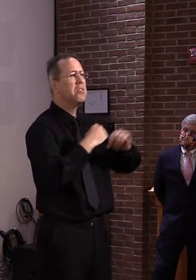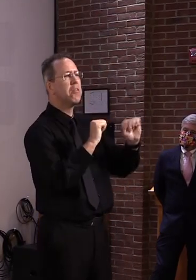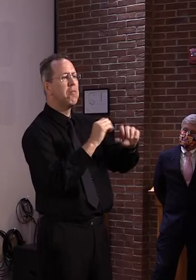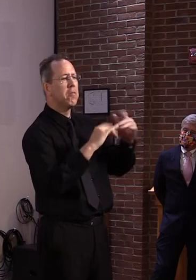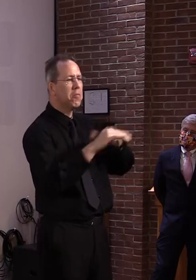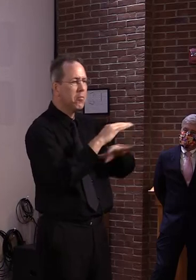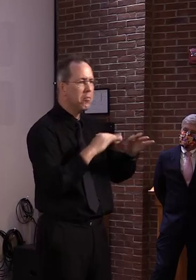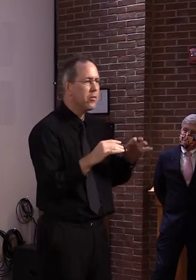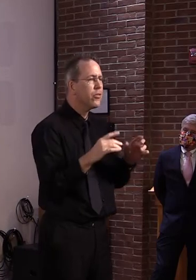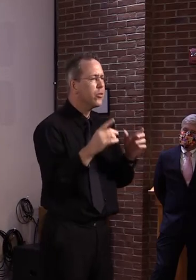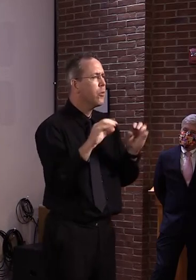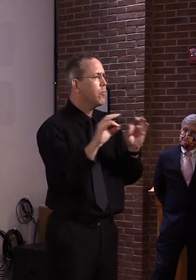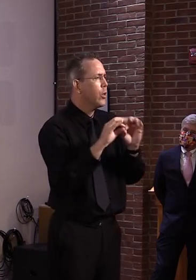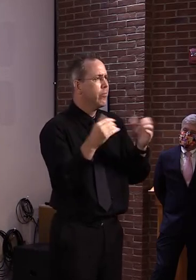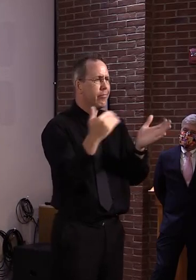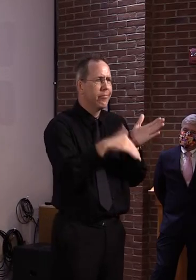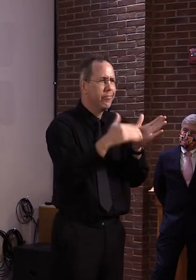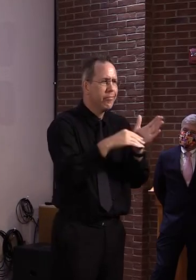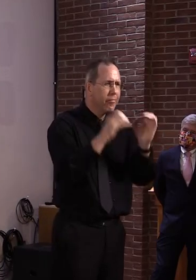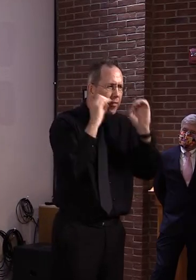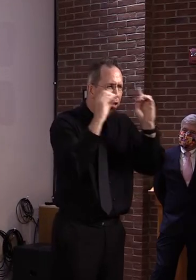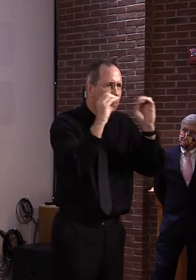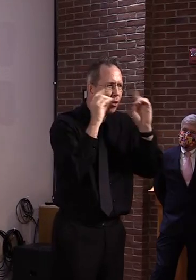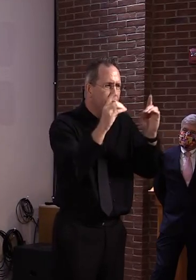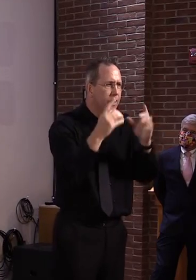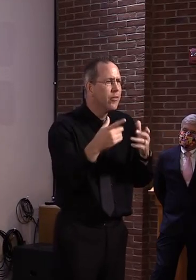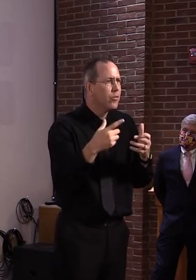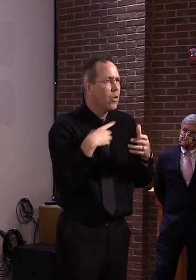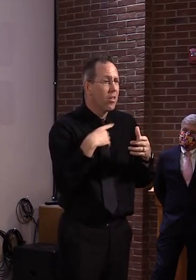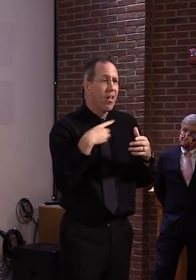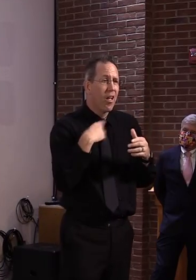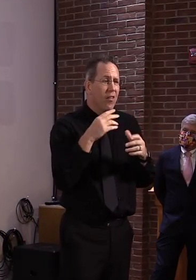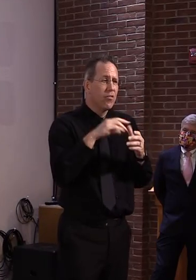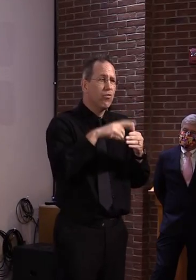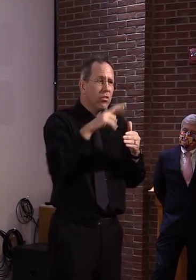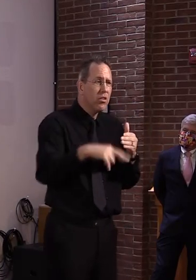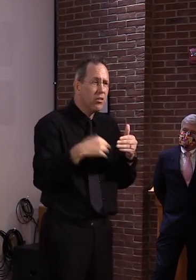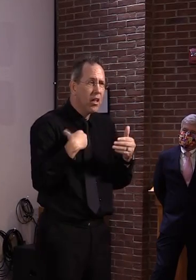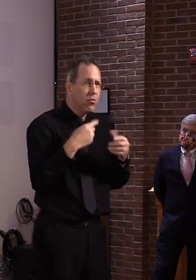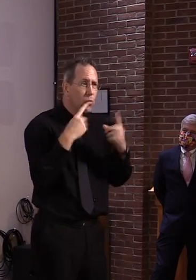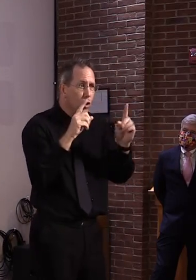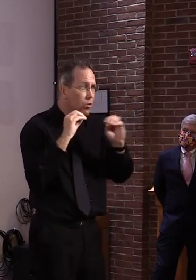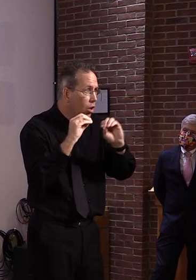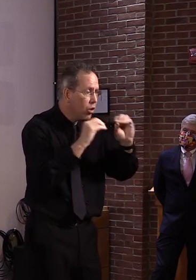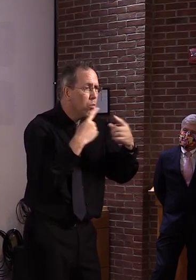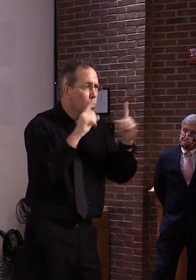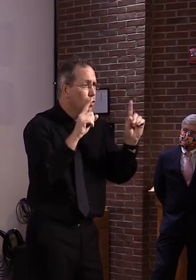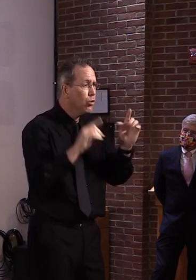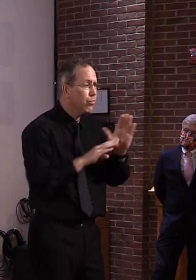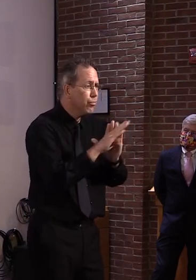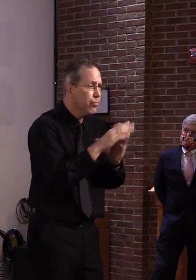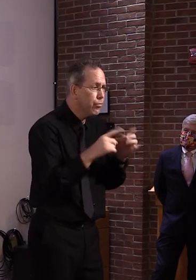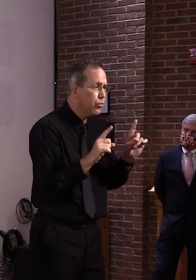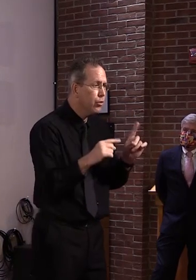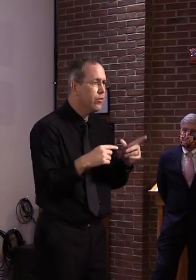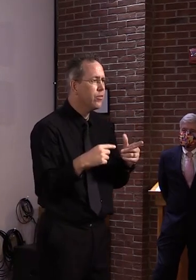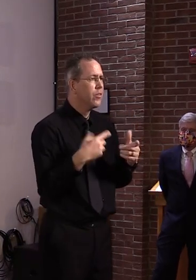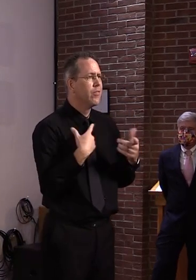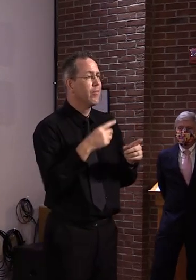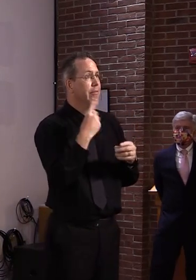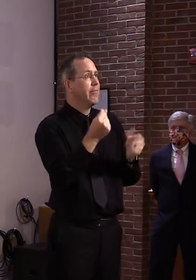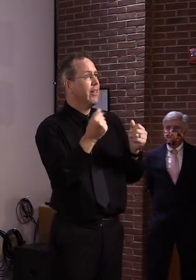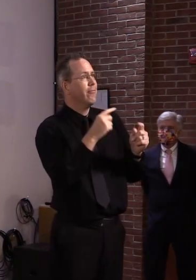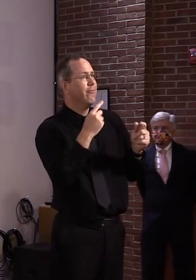use in a certain age demographic, etc. What we're asking for now though is so different because